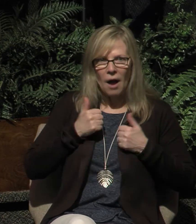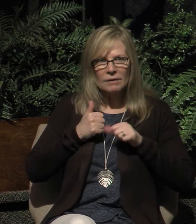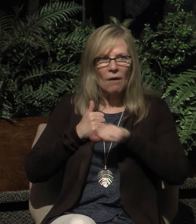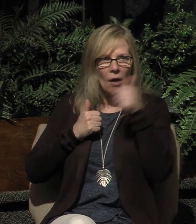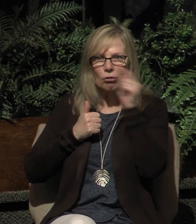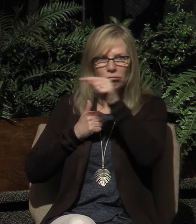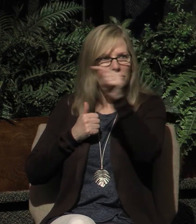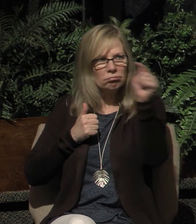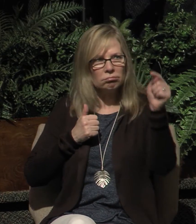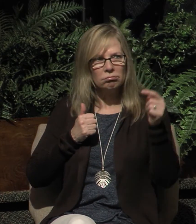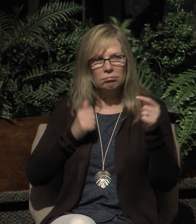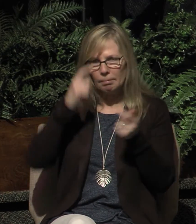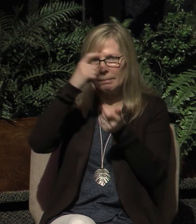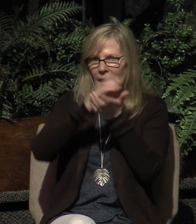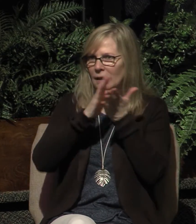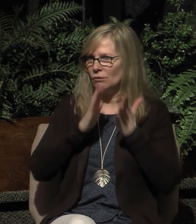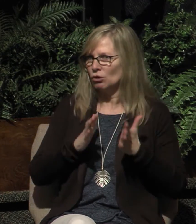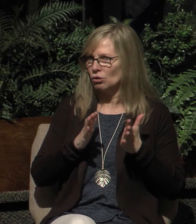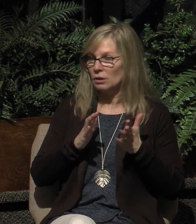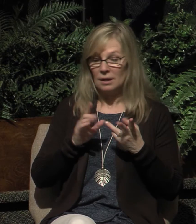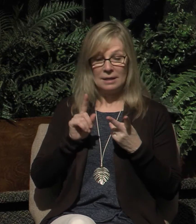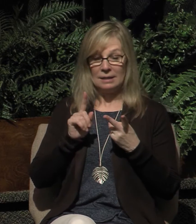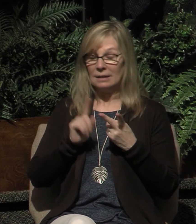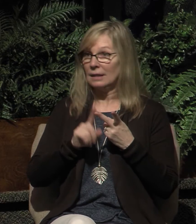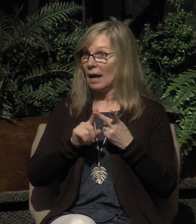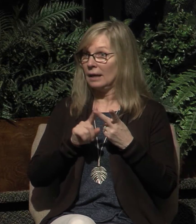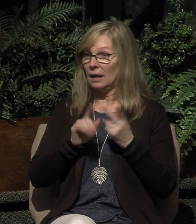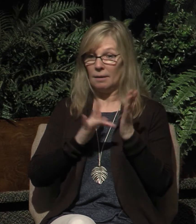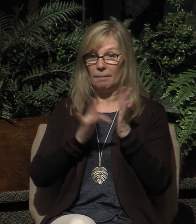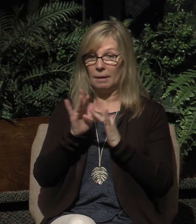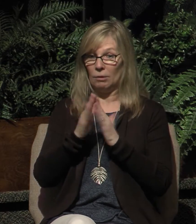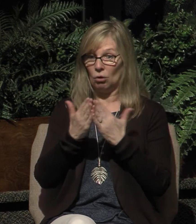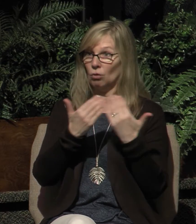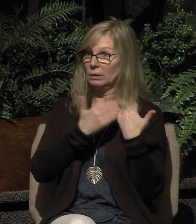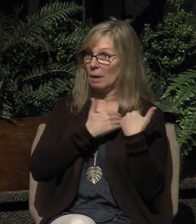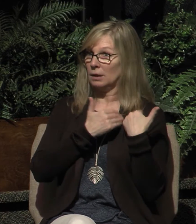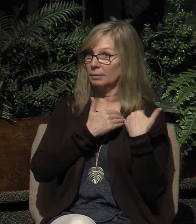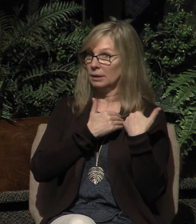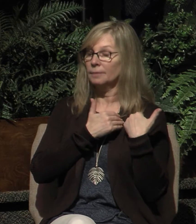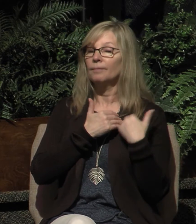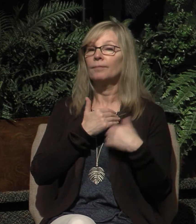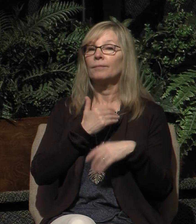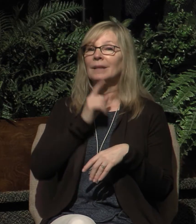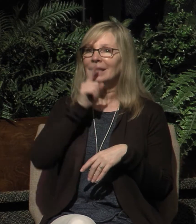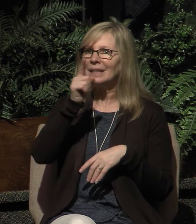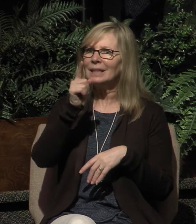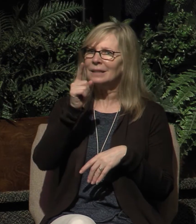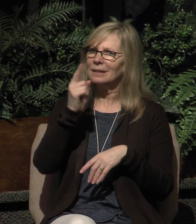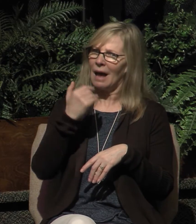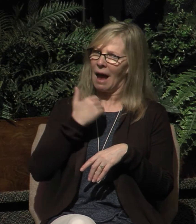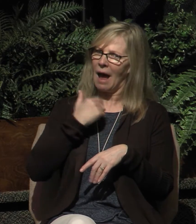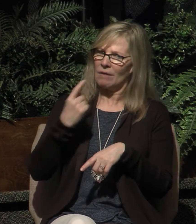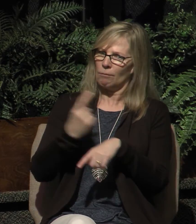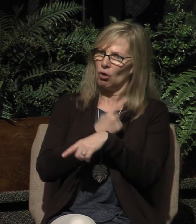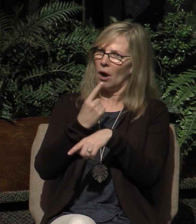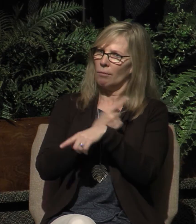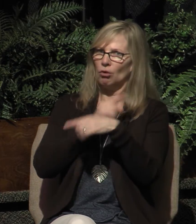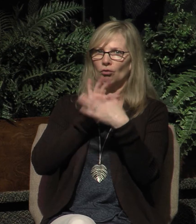believers, a second biblical responsibility of church members is to be in a proper relationship with the elders of that